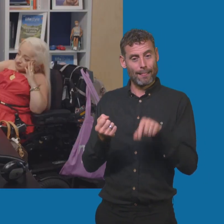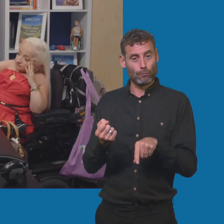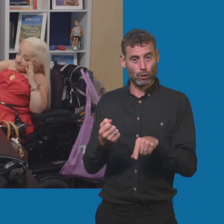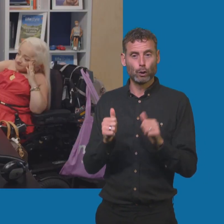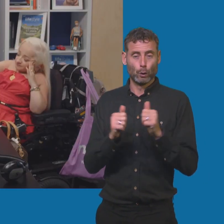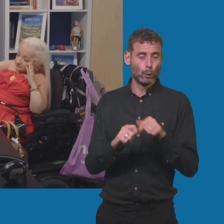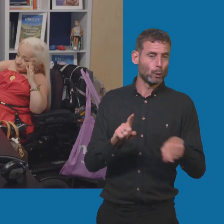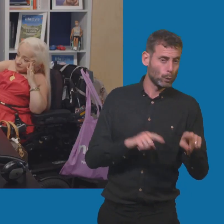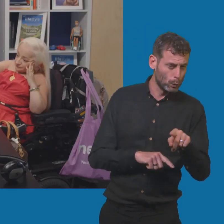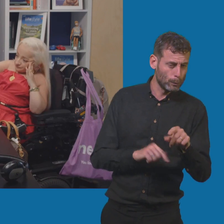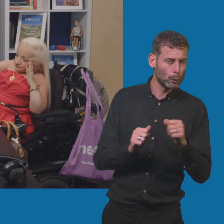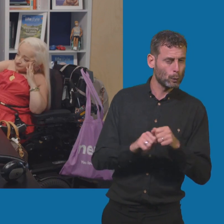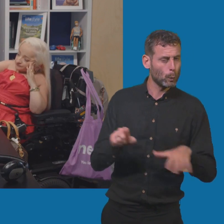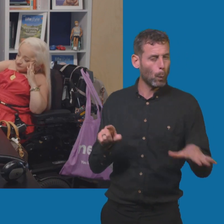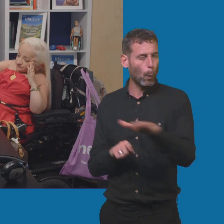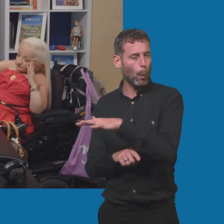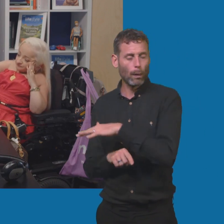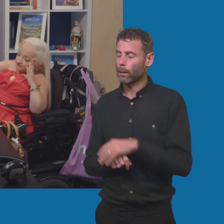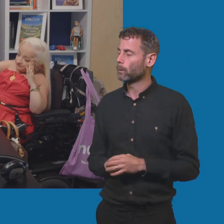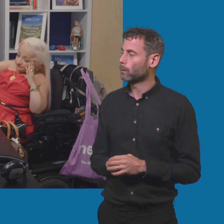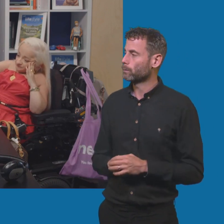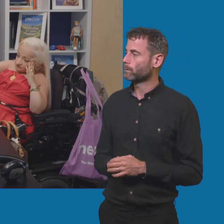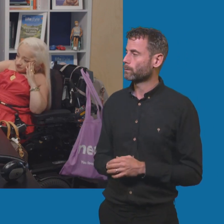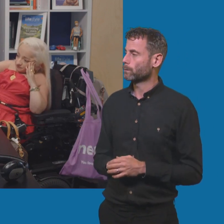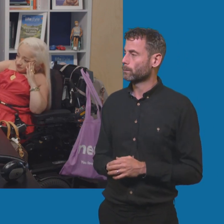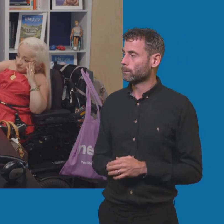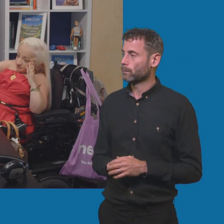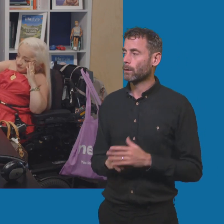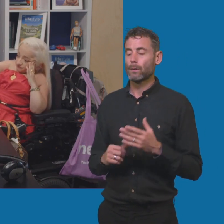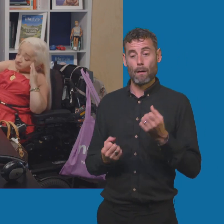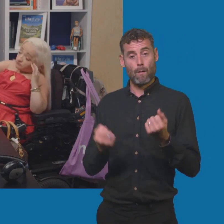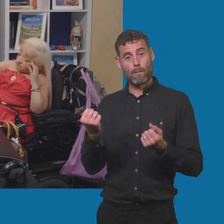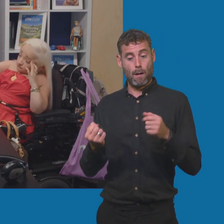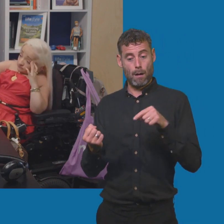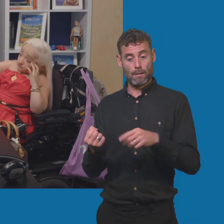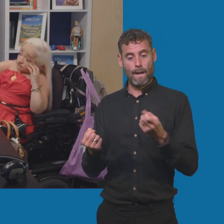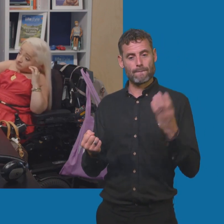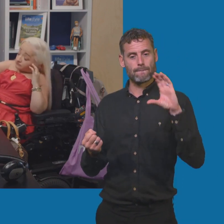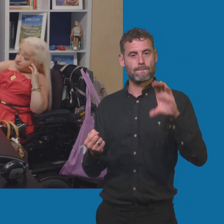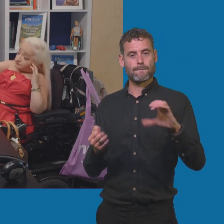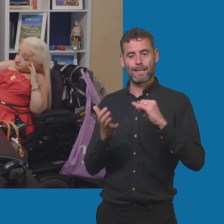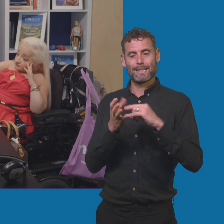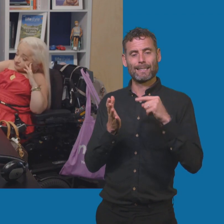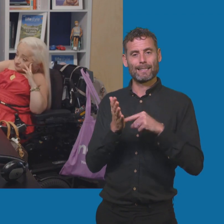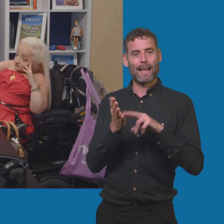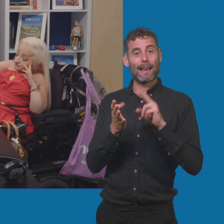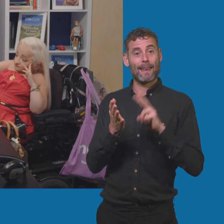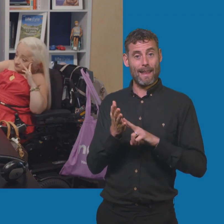One of the things that is going to make it easier, lots more cars now are adding a feature within the sat-nav where if you're going on a long journey and you put in,